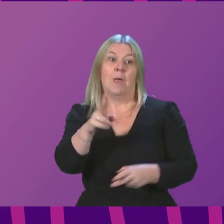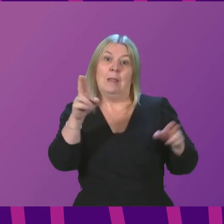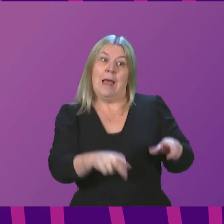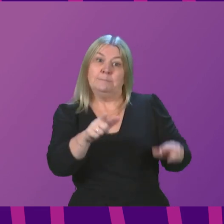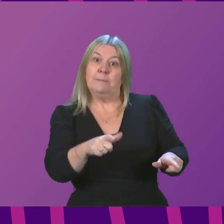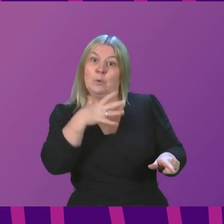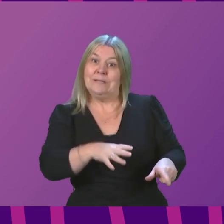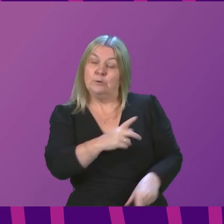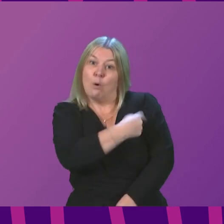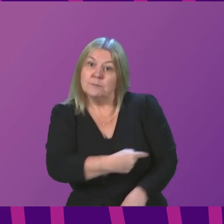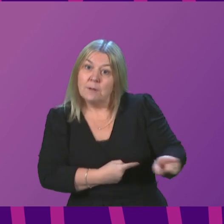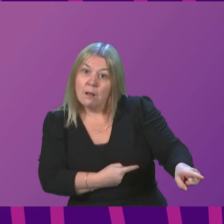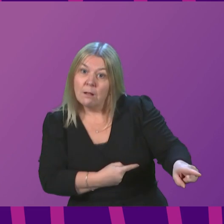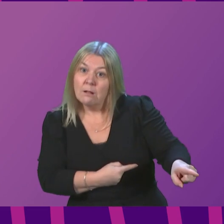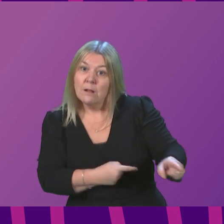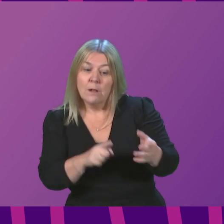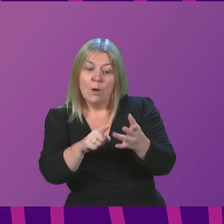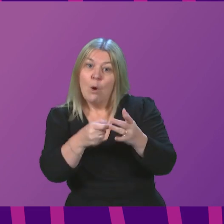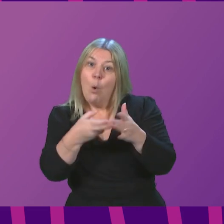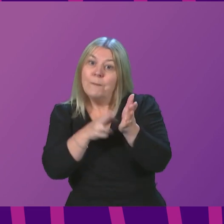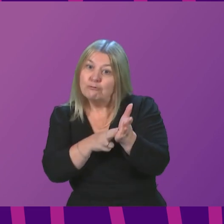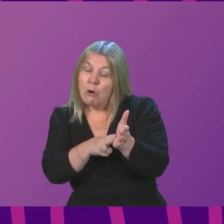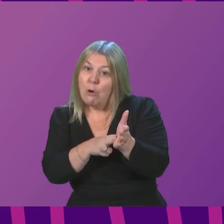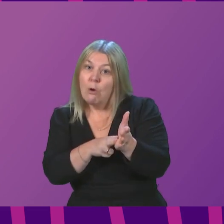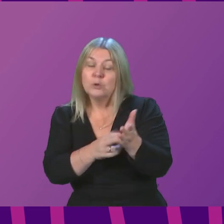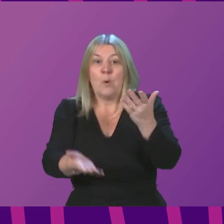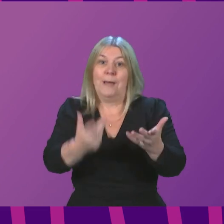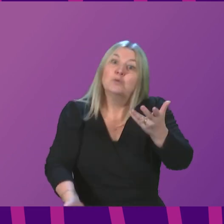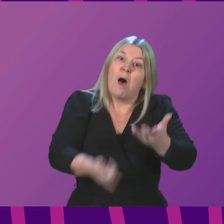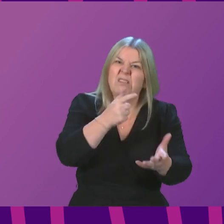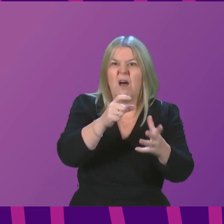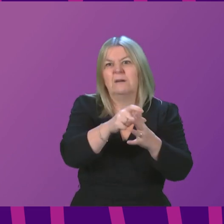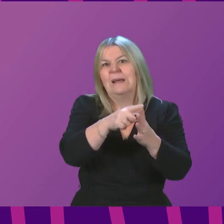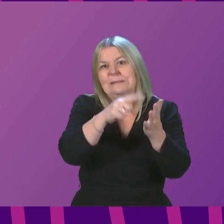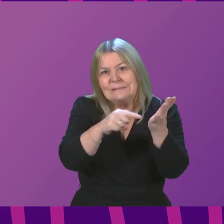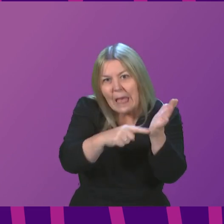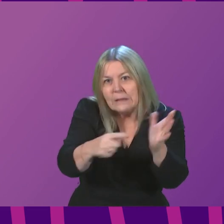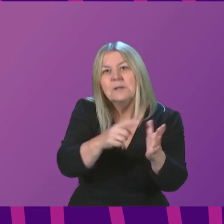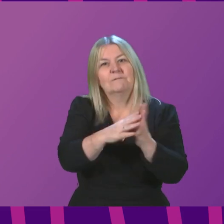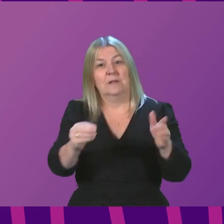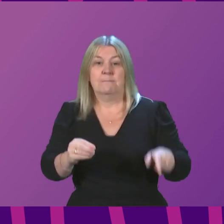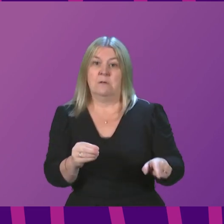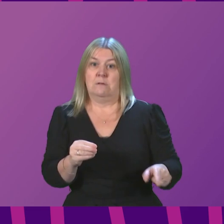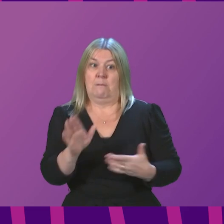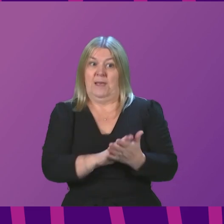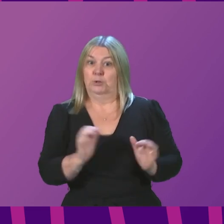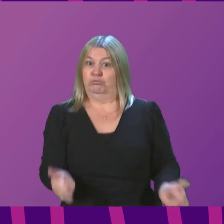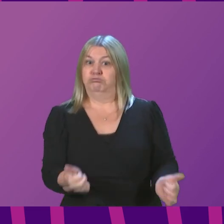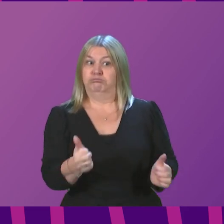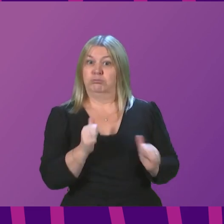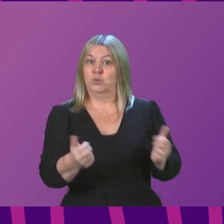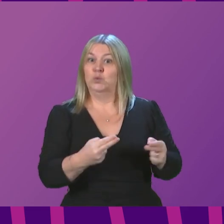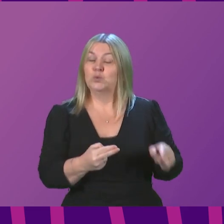compared to other strains of the virus, that is really good news, especially as Omicron is now the dominant strain